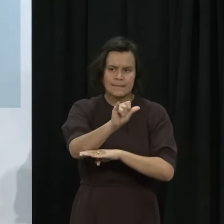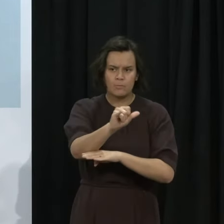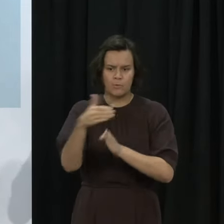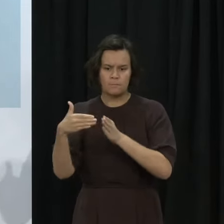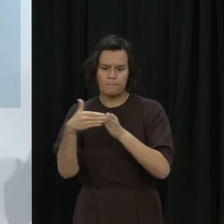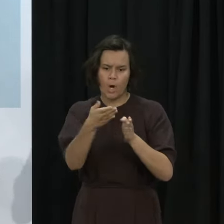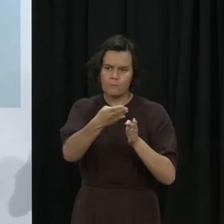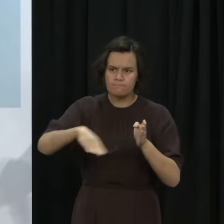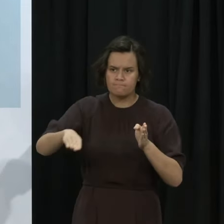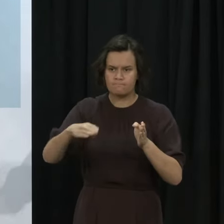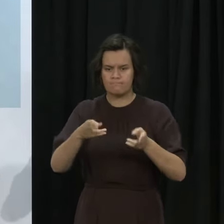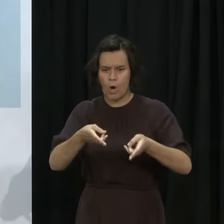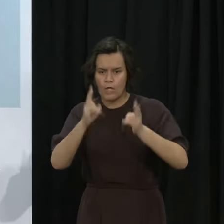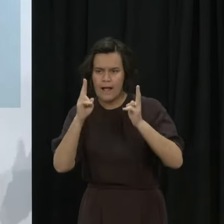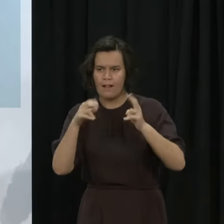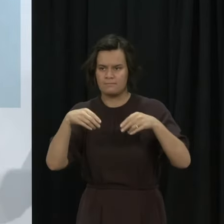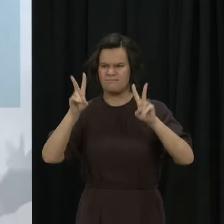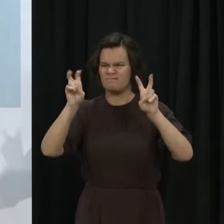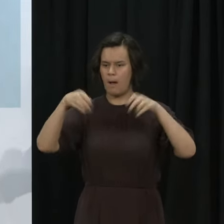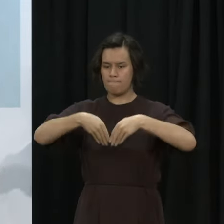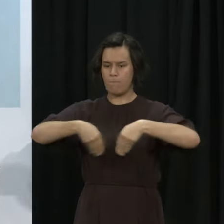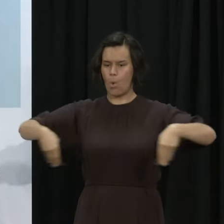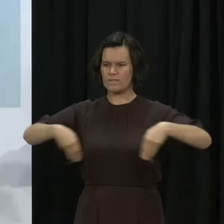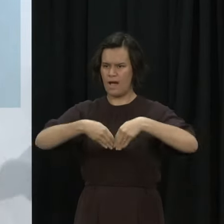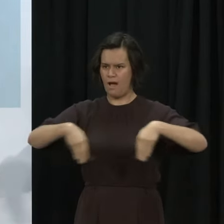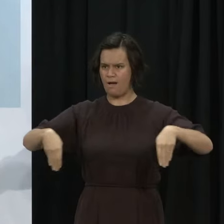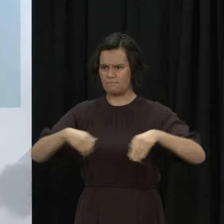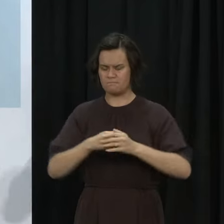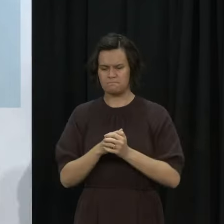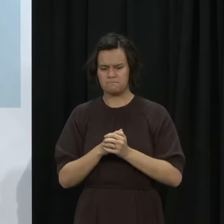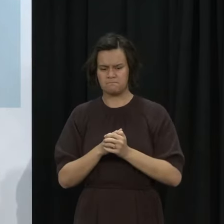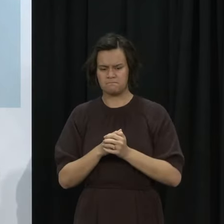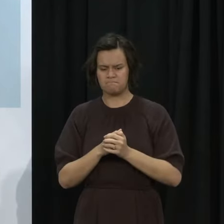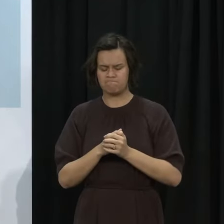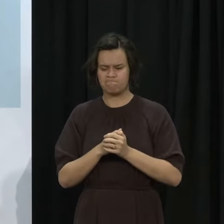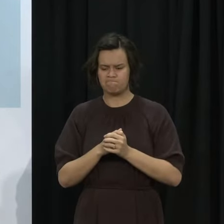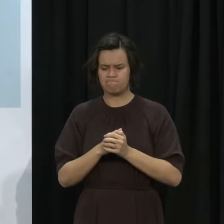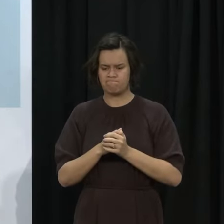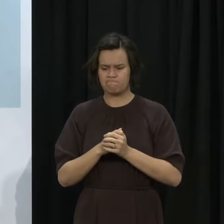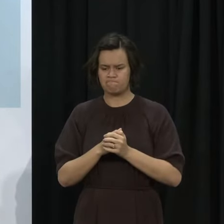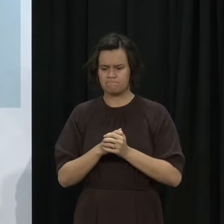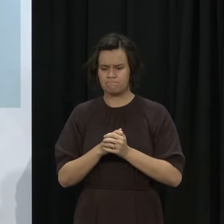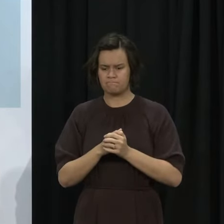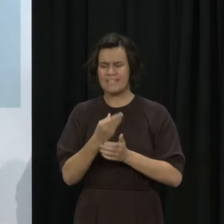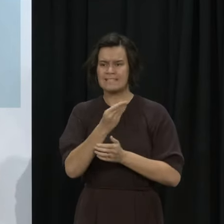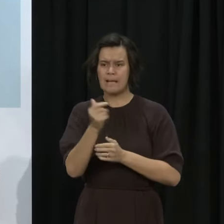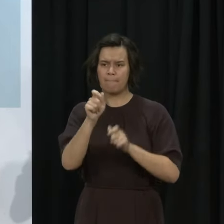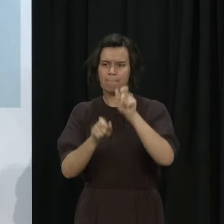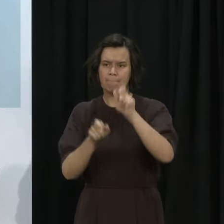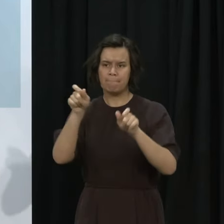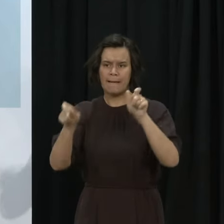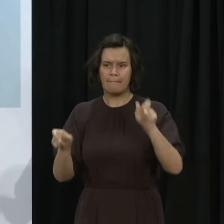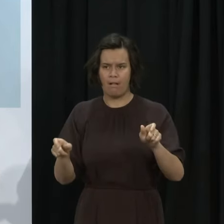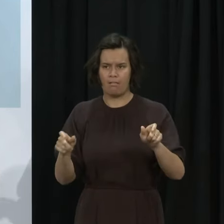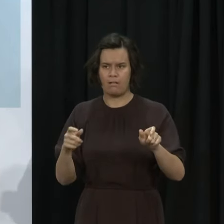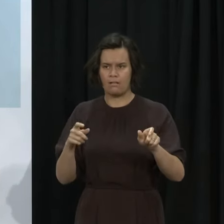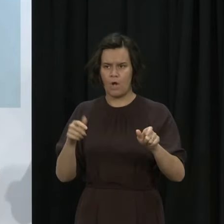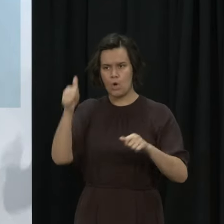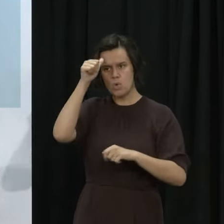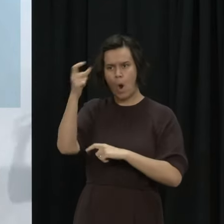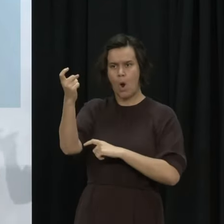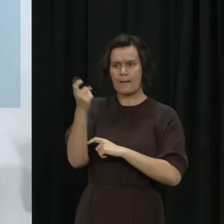really hard to provide as much certainty as we can for people who are travelling and who are needing to travel. But as everyone will appreciate,